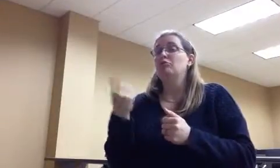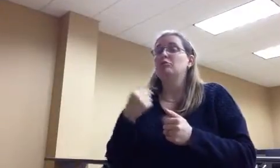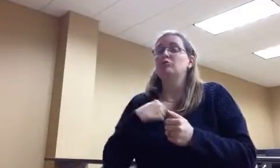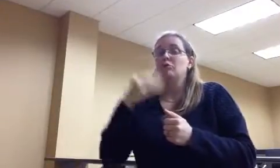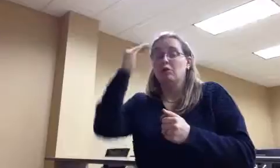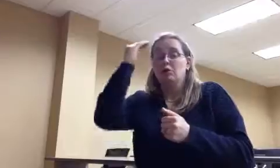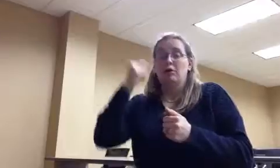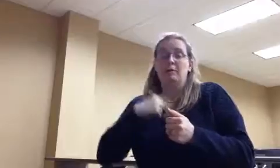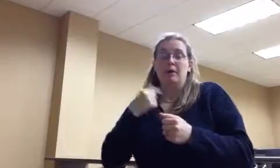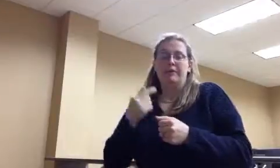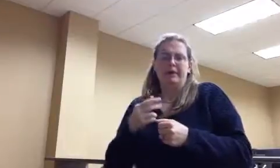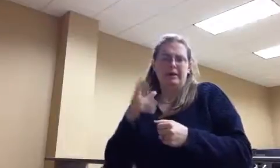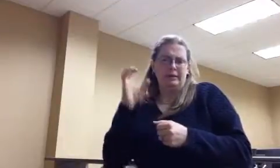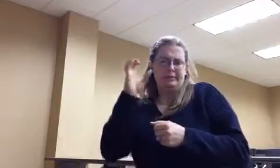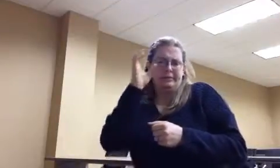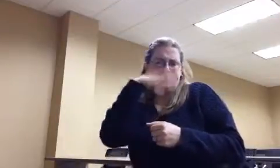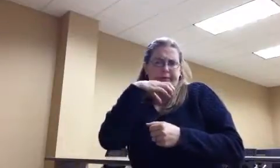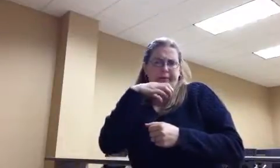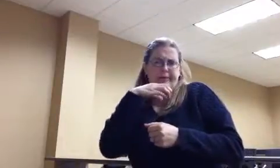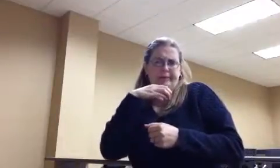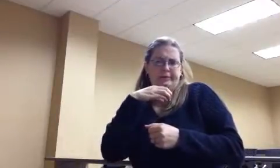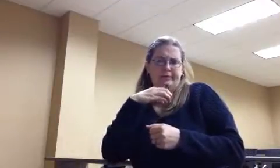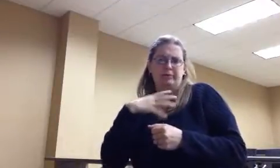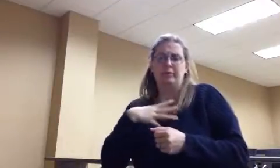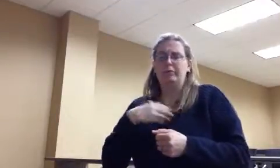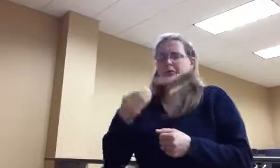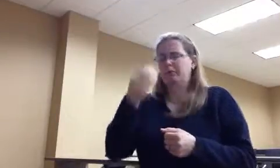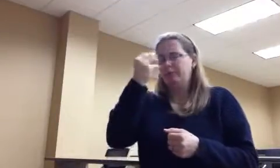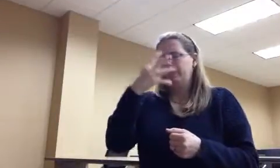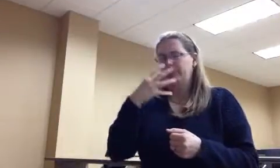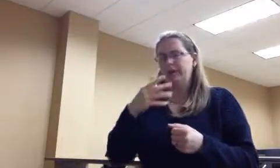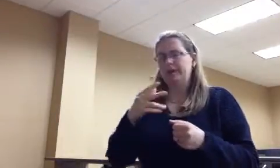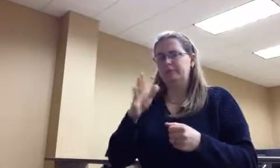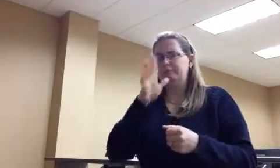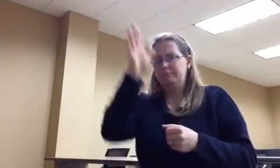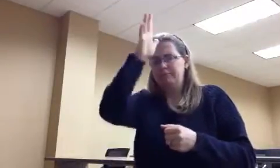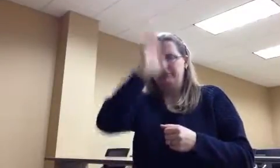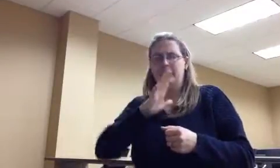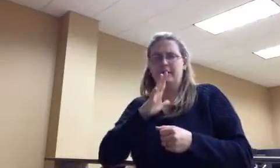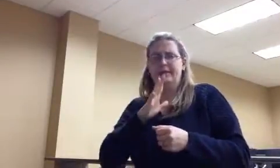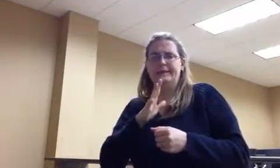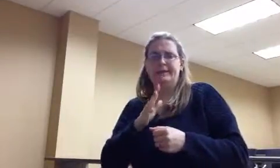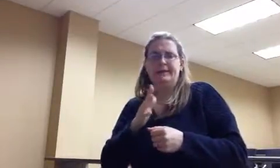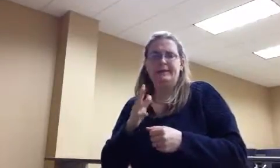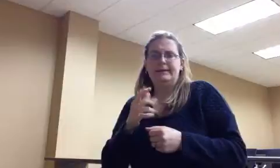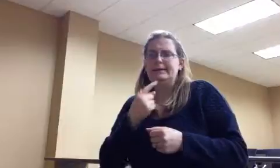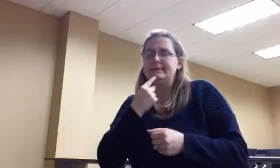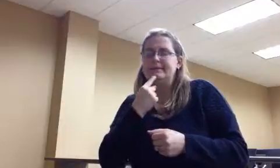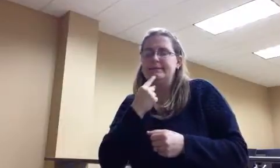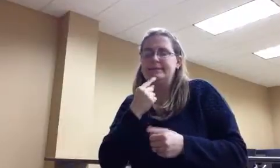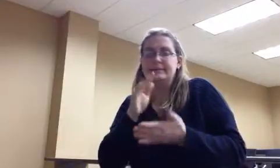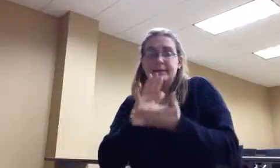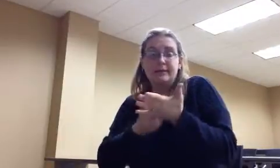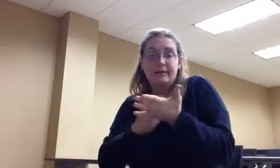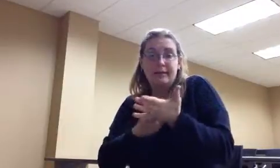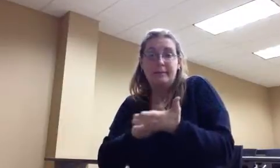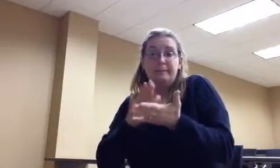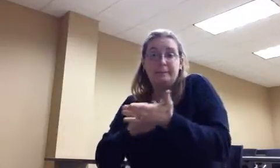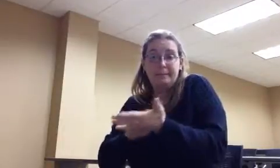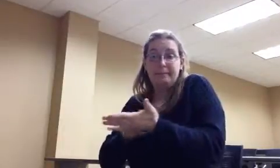white guy who asks you to clap in rhythms, and I'm strict, and then I give verbal warnings over